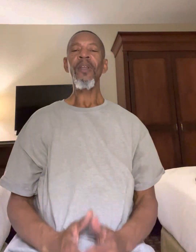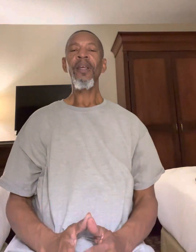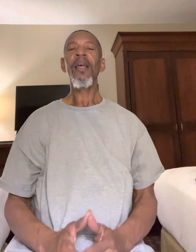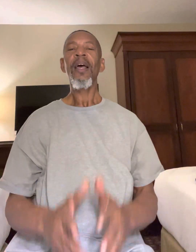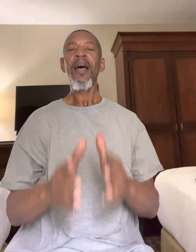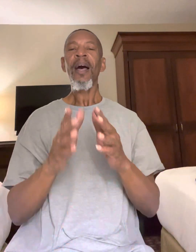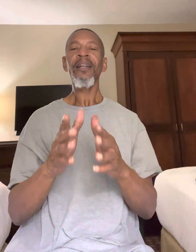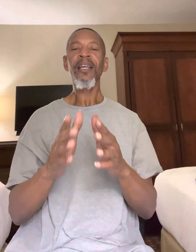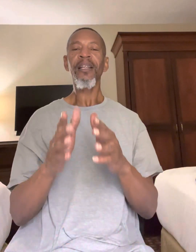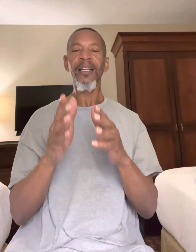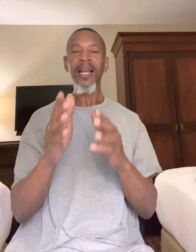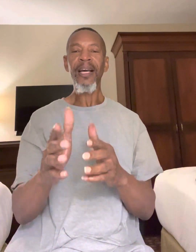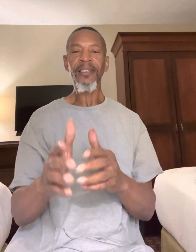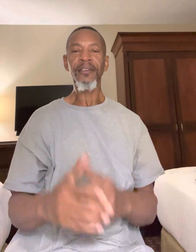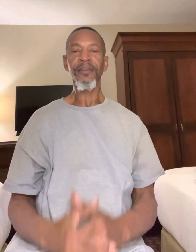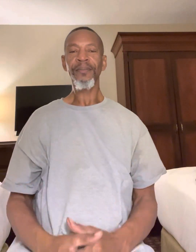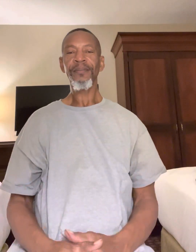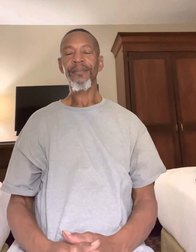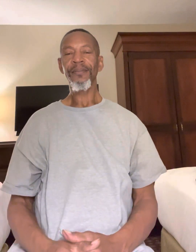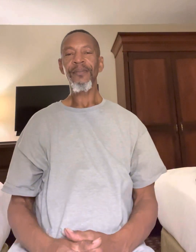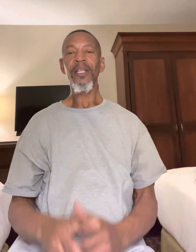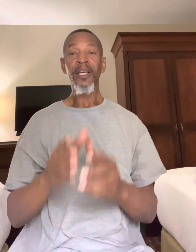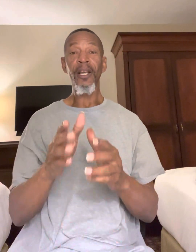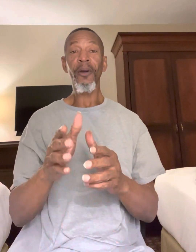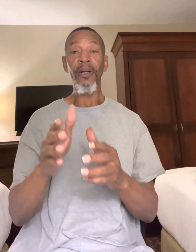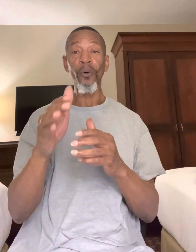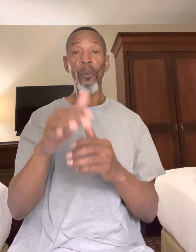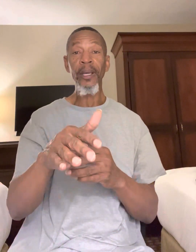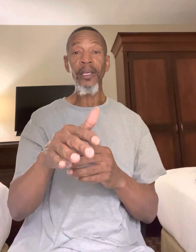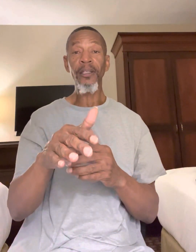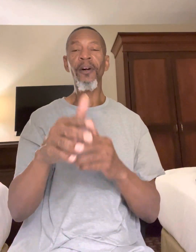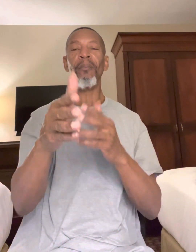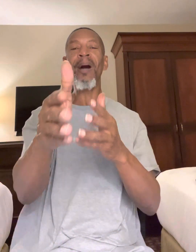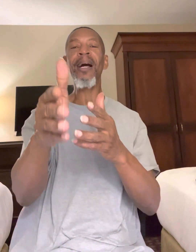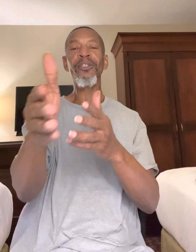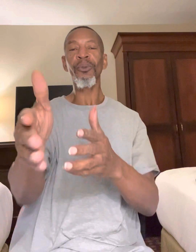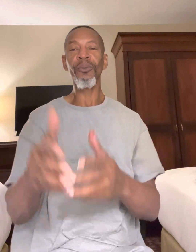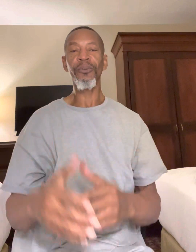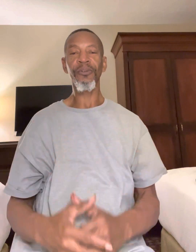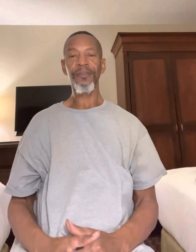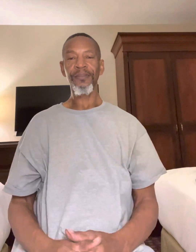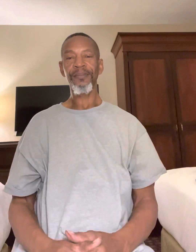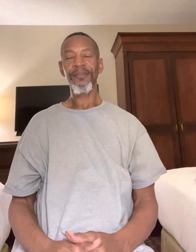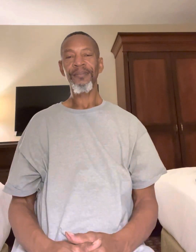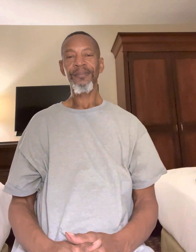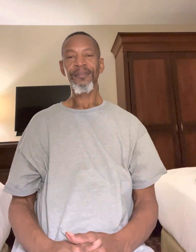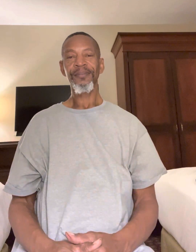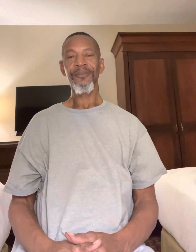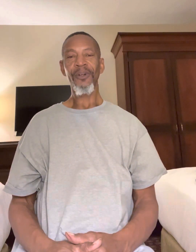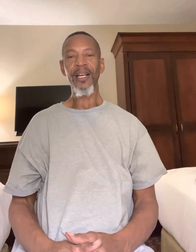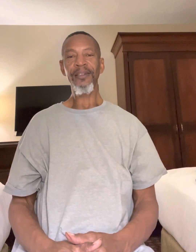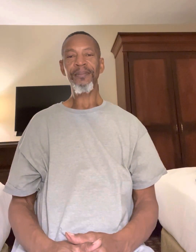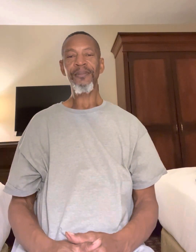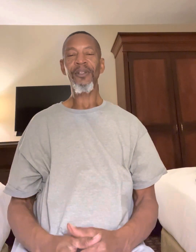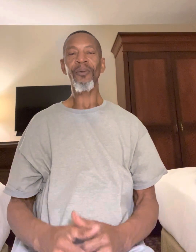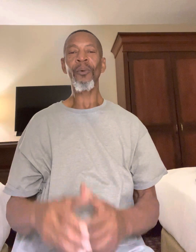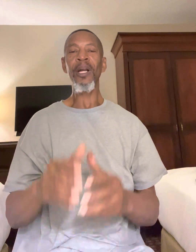How can a liar carry the weight of my truth, right, without